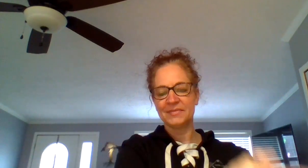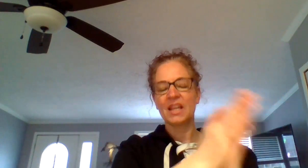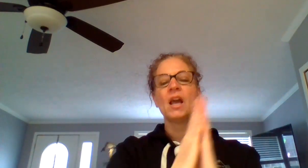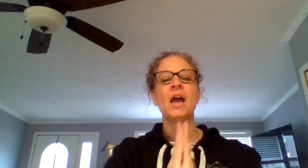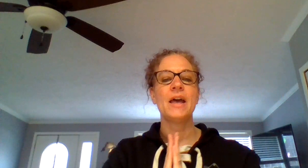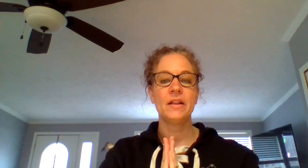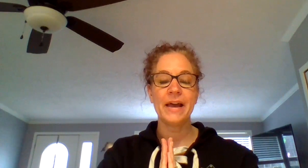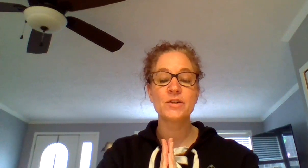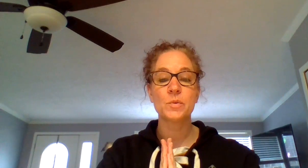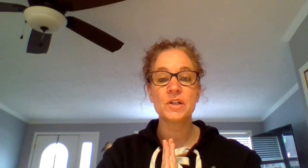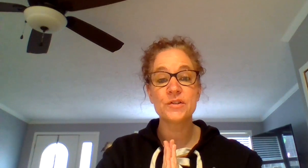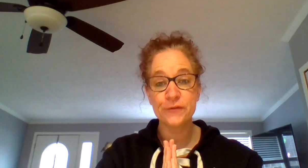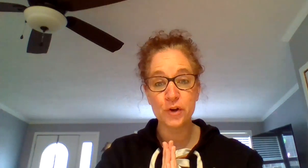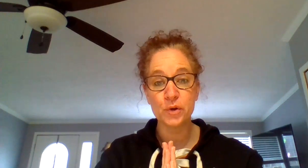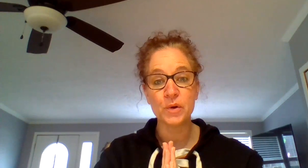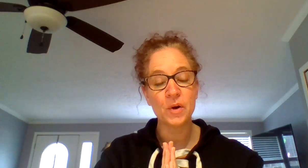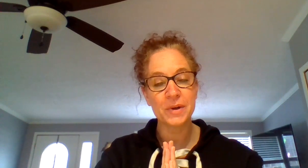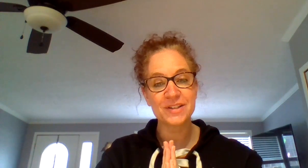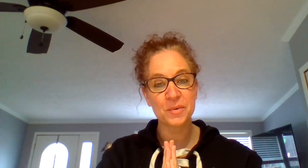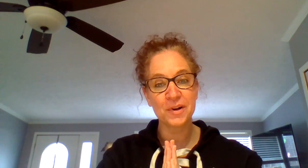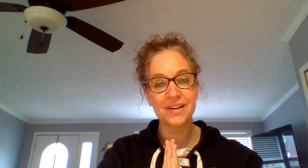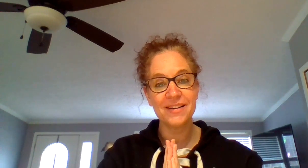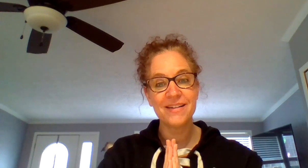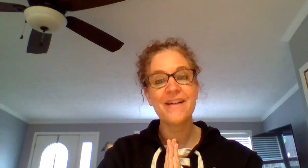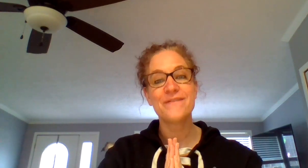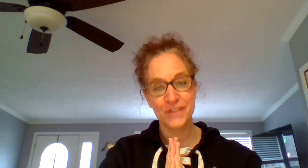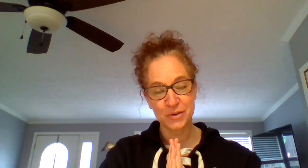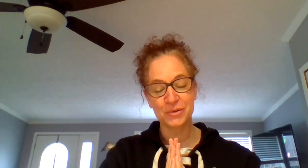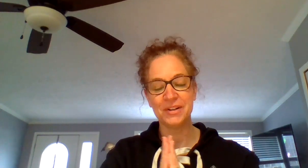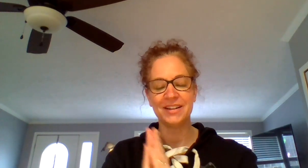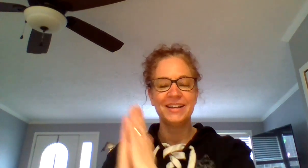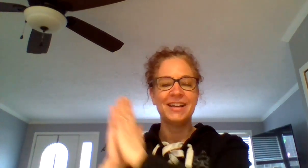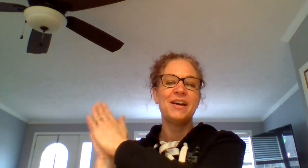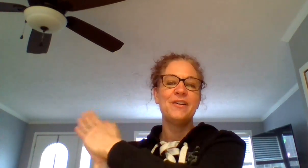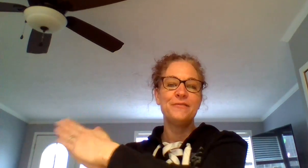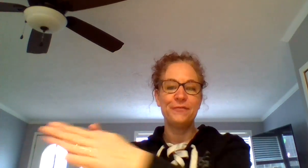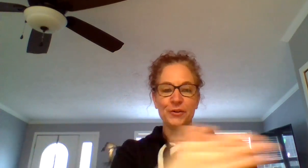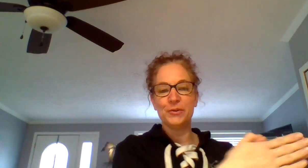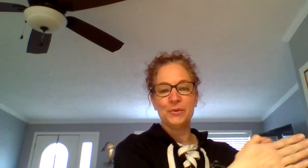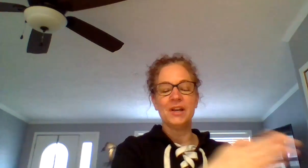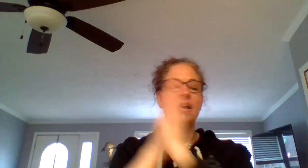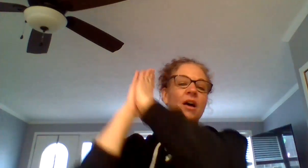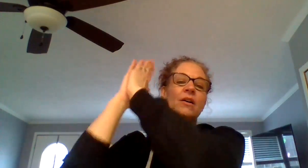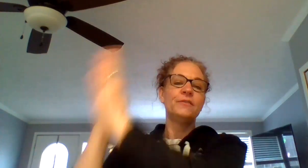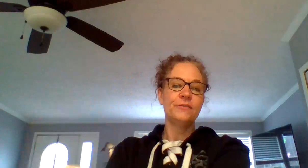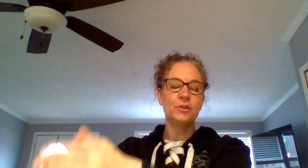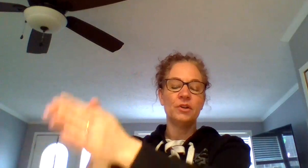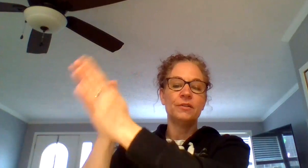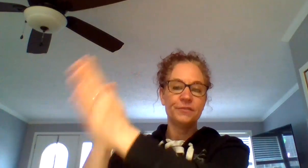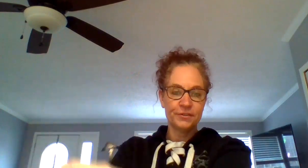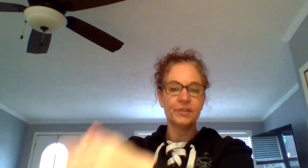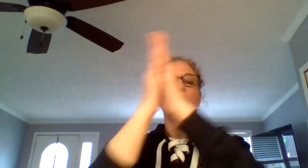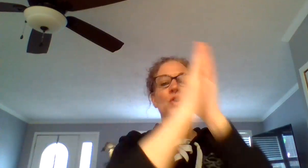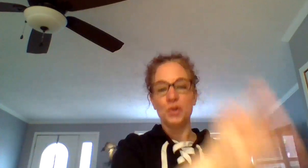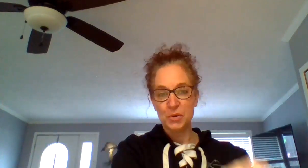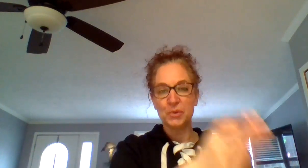And the last word is food. What's the word? Food. Food. F, f, ood.